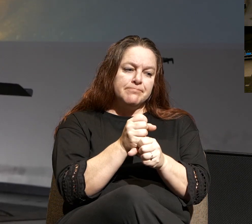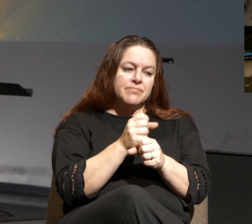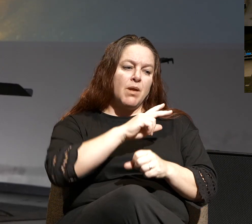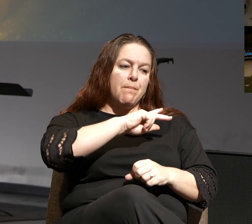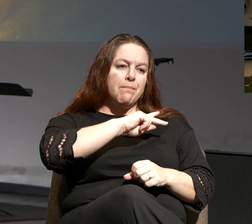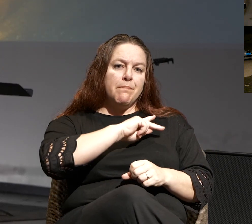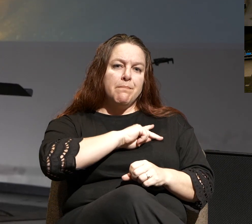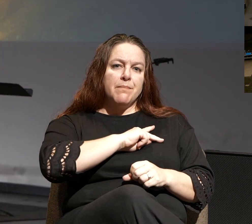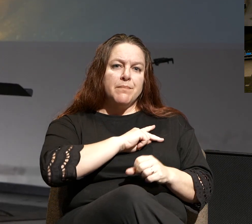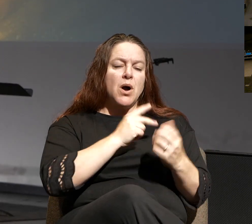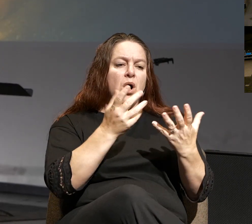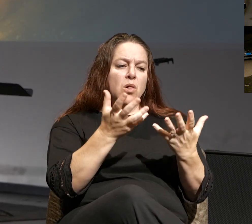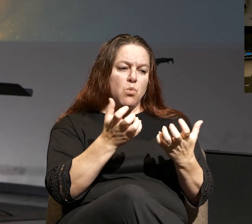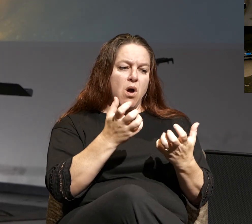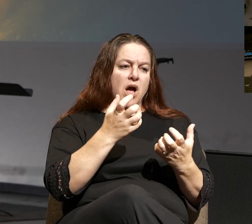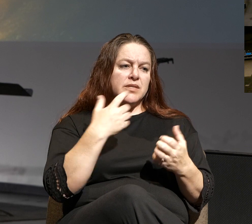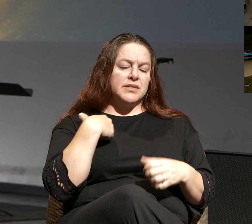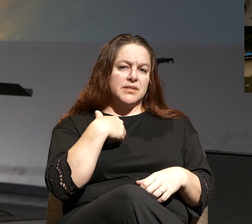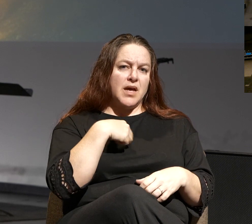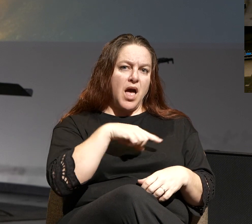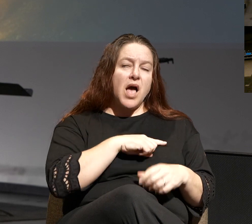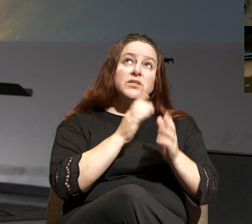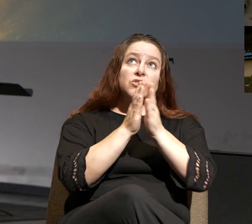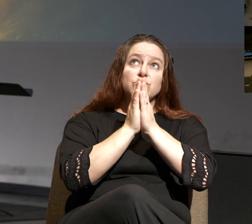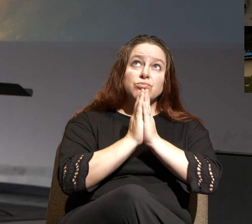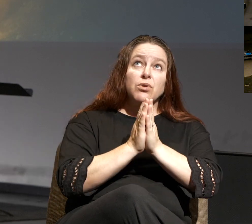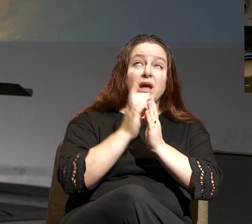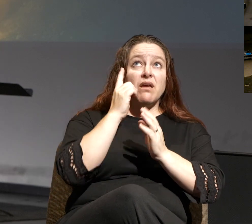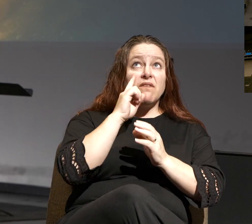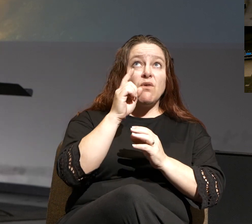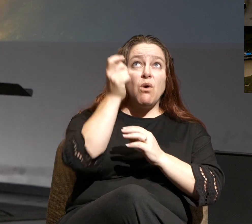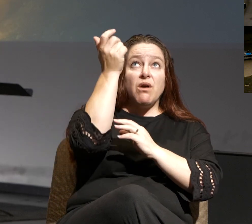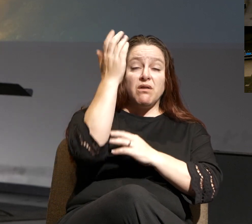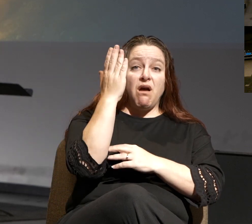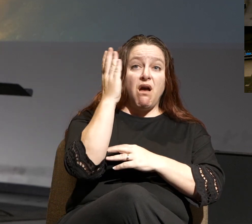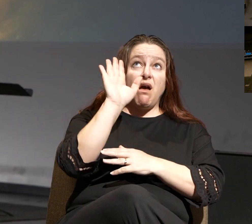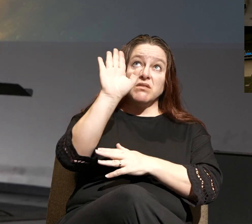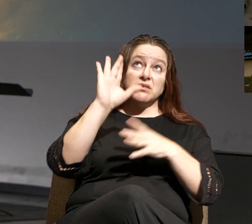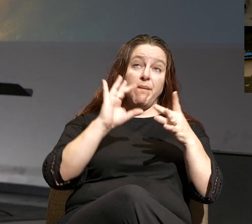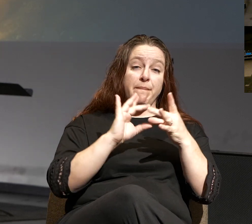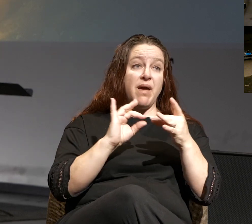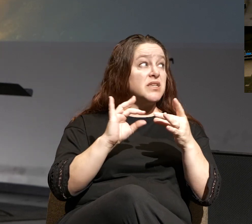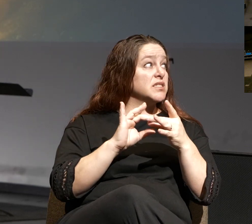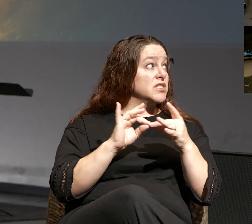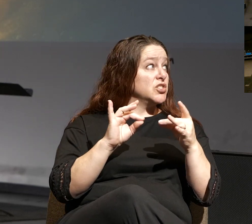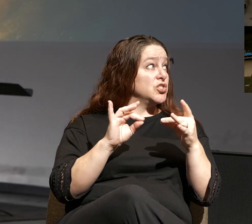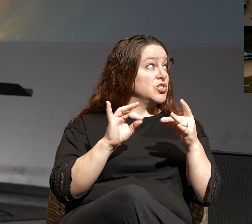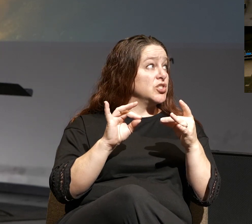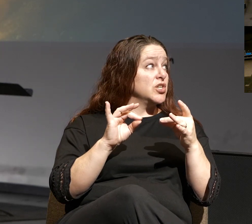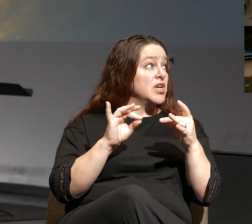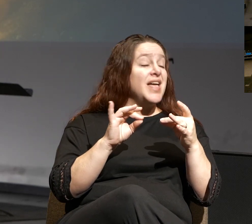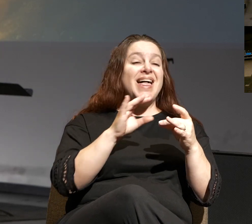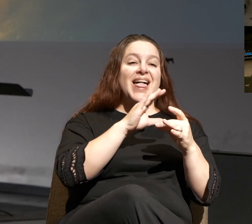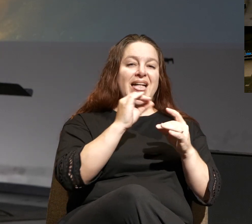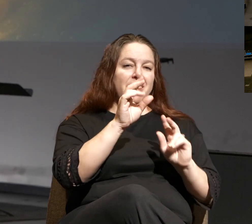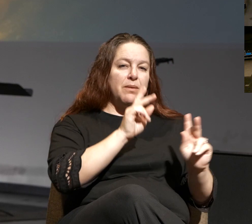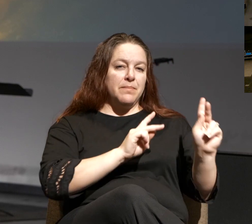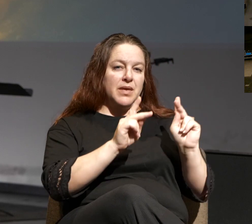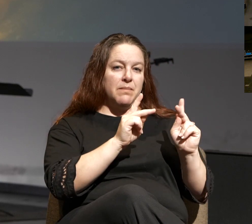wants us to pray for God's message. These are our next blank. And his messengers.